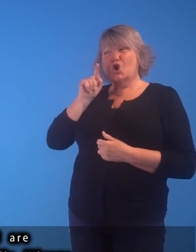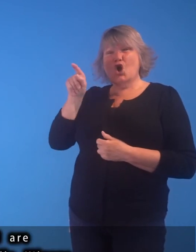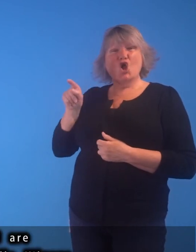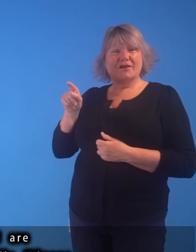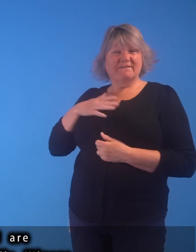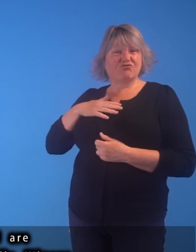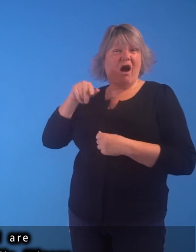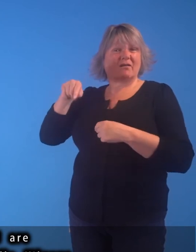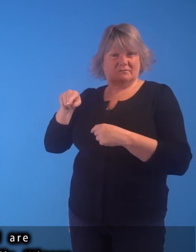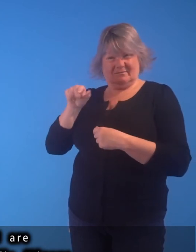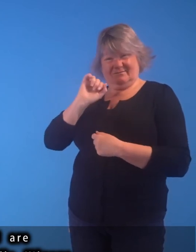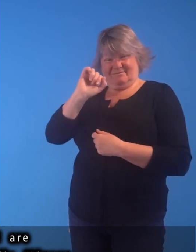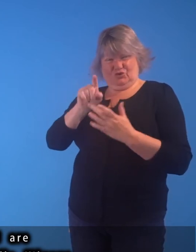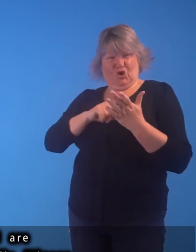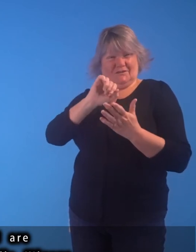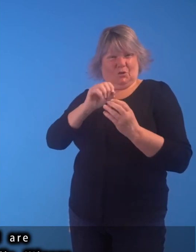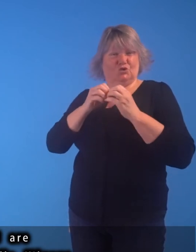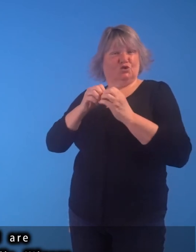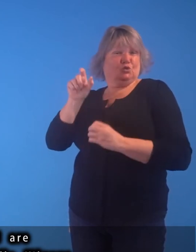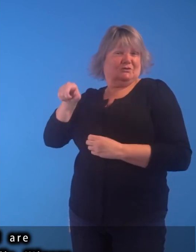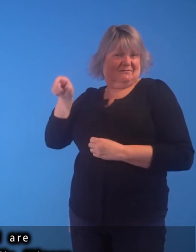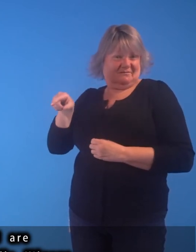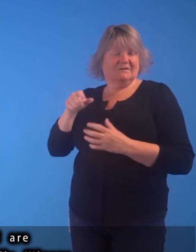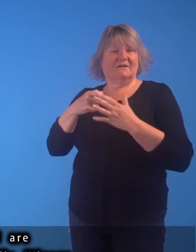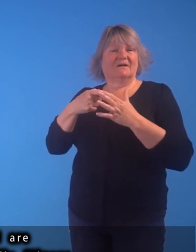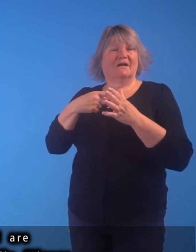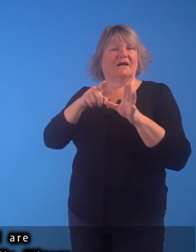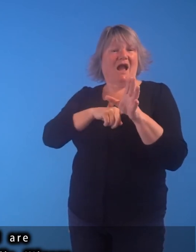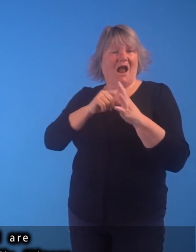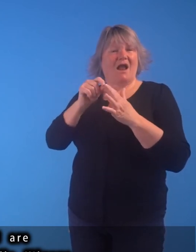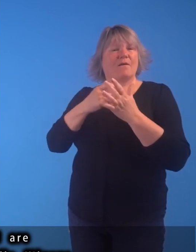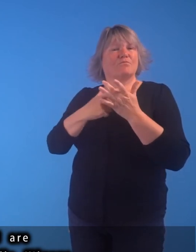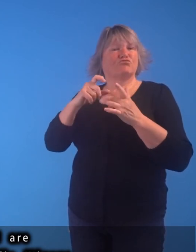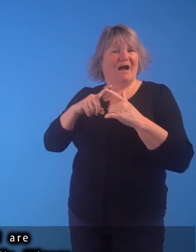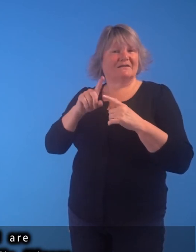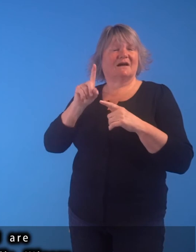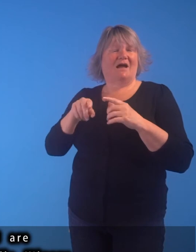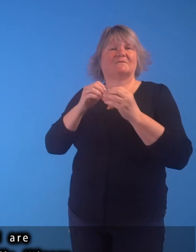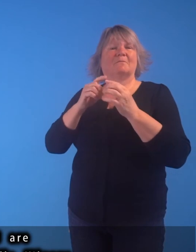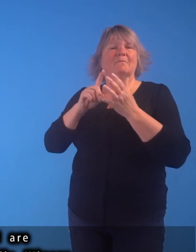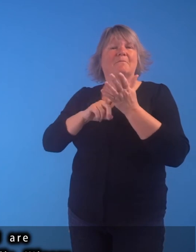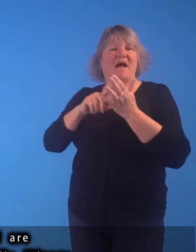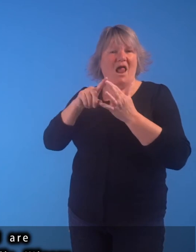The two girls in the foreground are Johnstone students Kaye Price and Bill Kilgour.